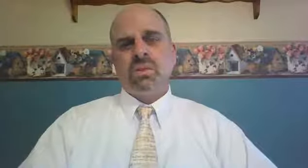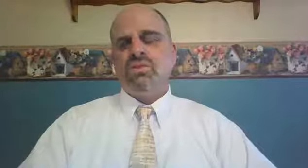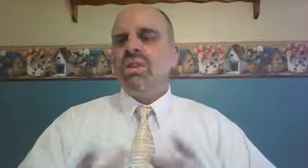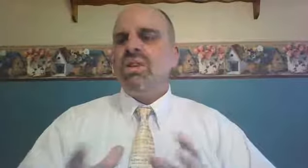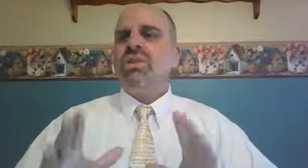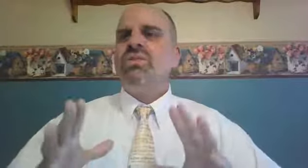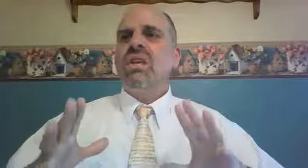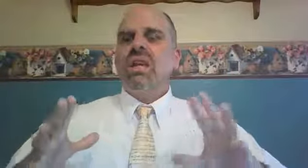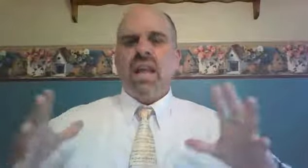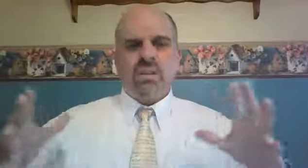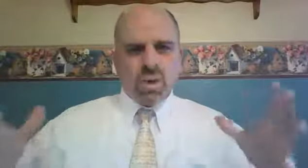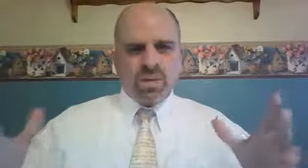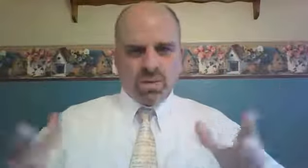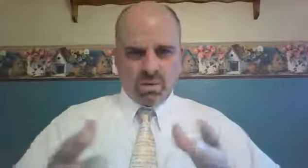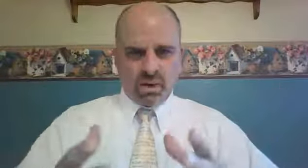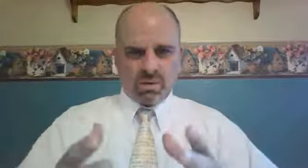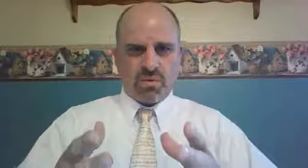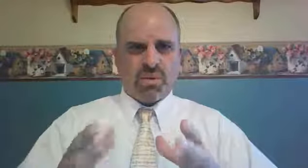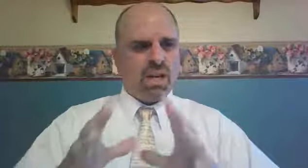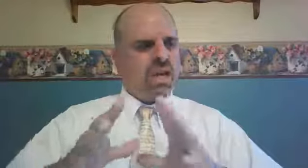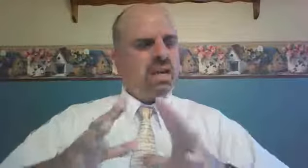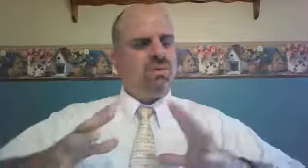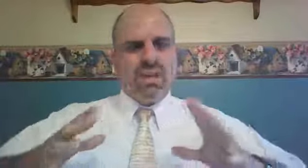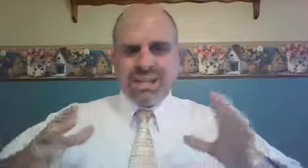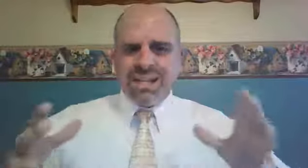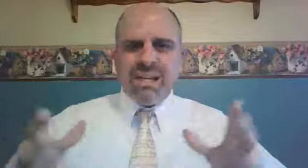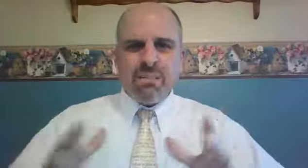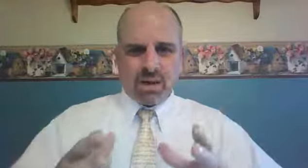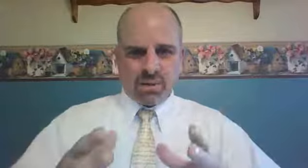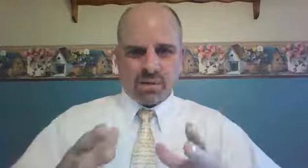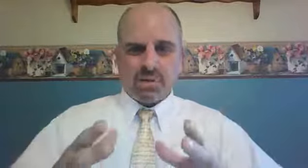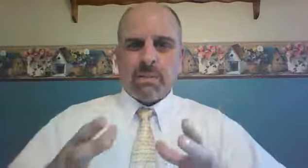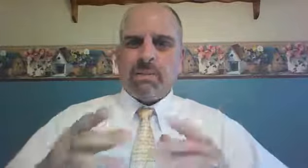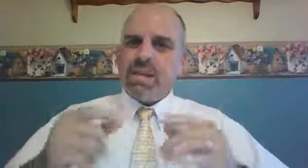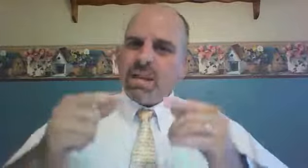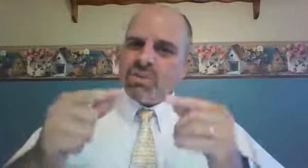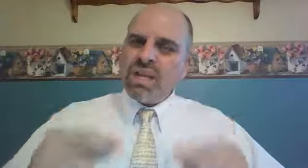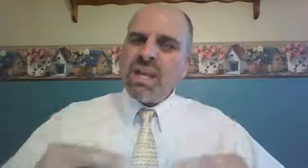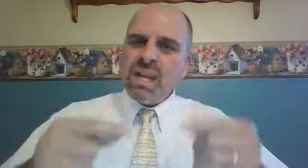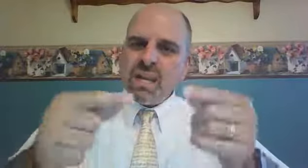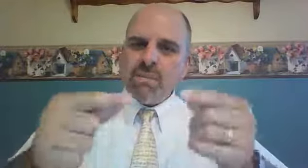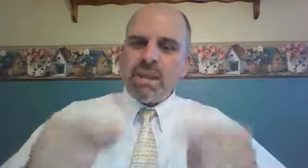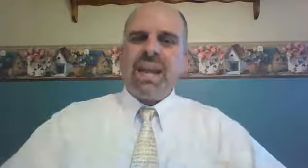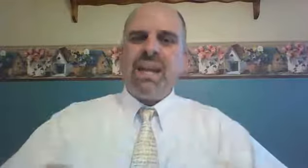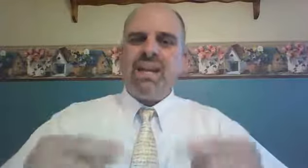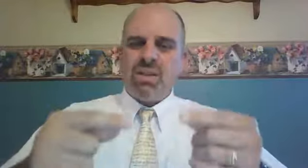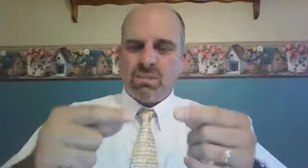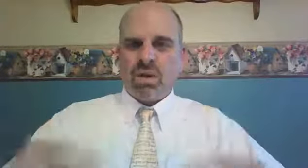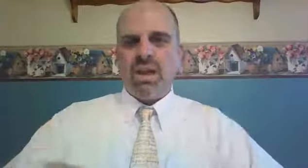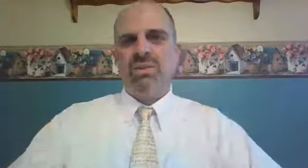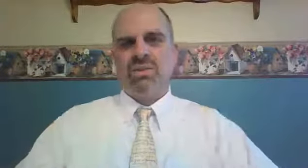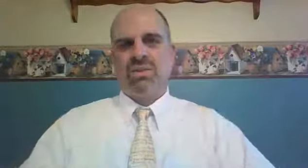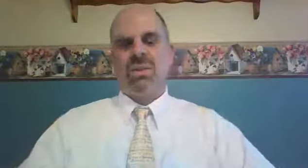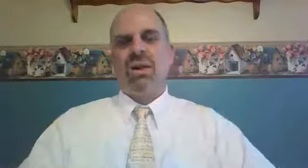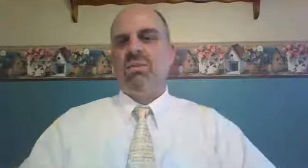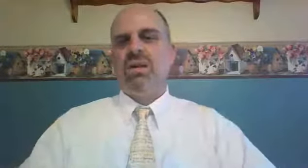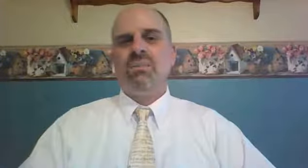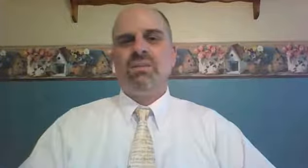Jesus can rescue us. He can redeem us. Because he paid the price of redemption.